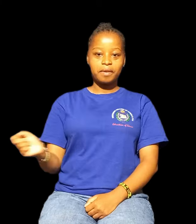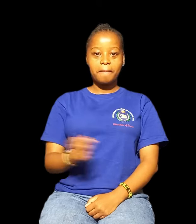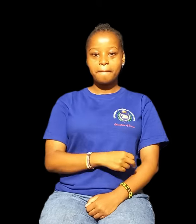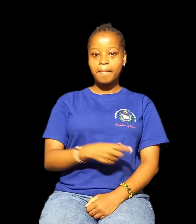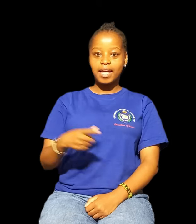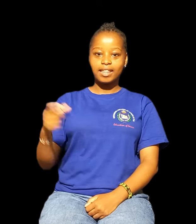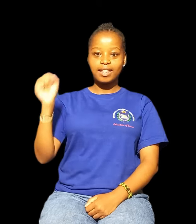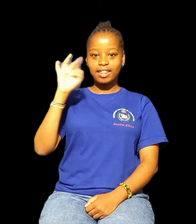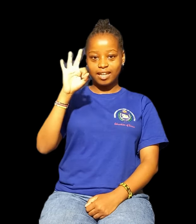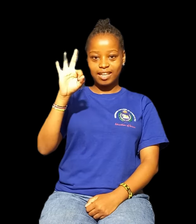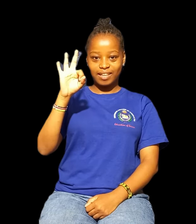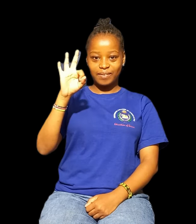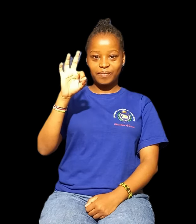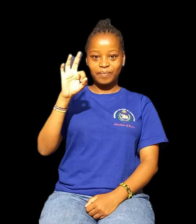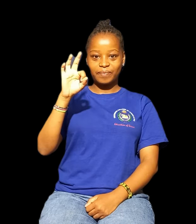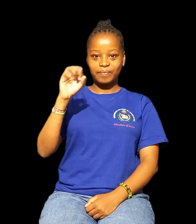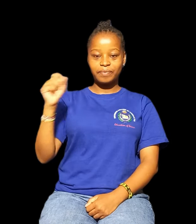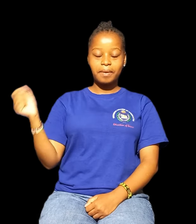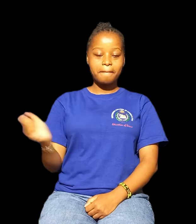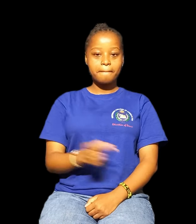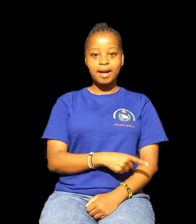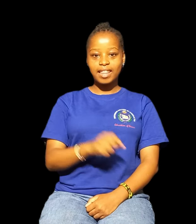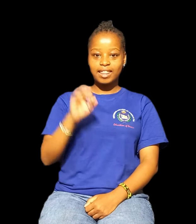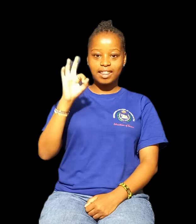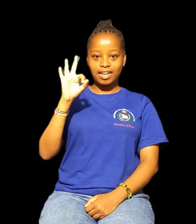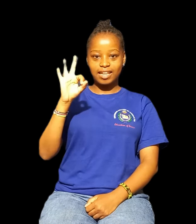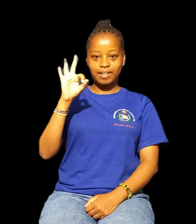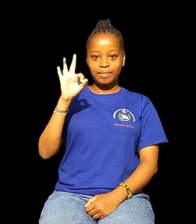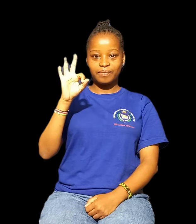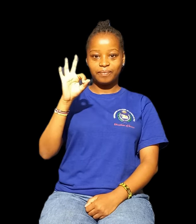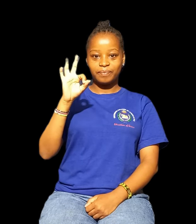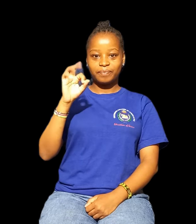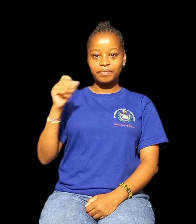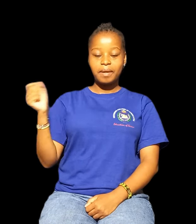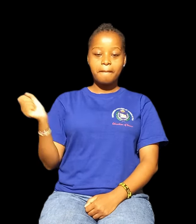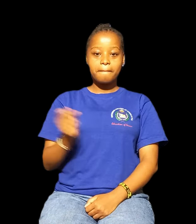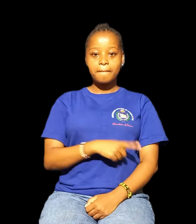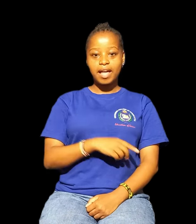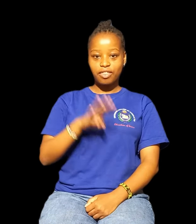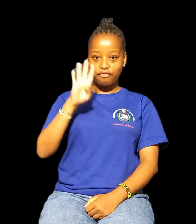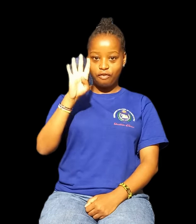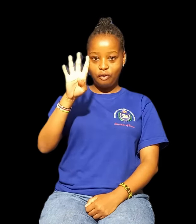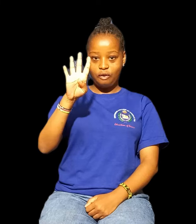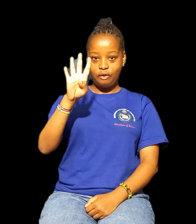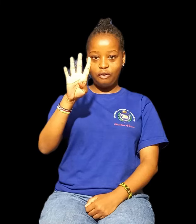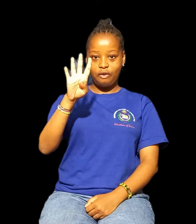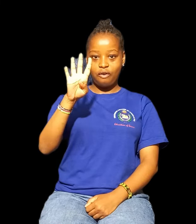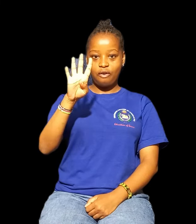March April April